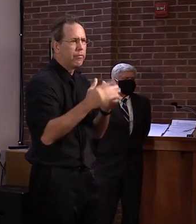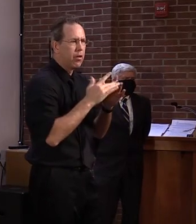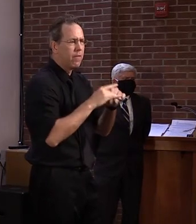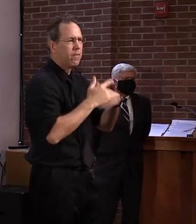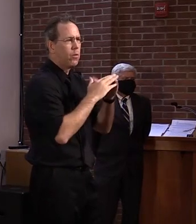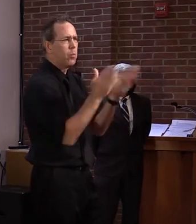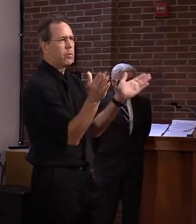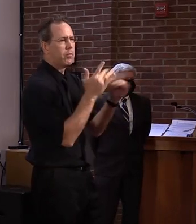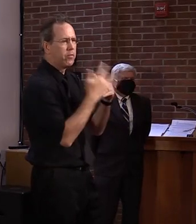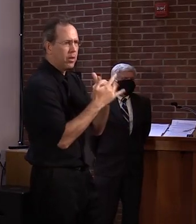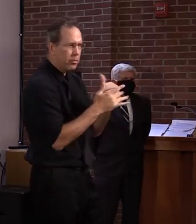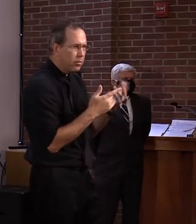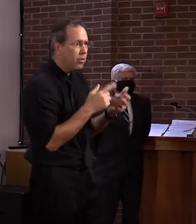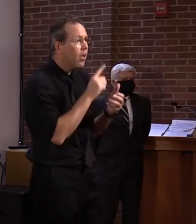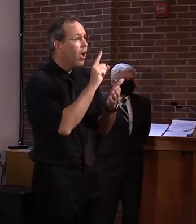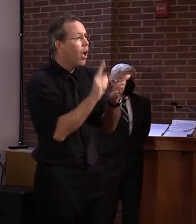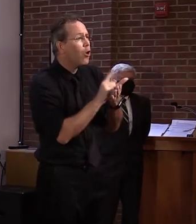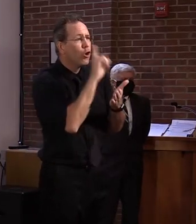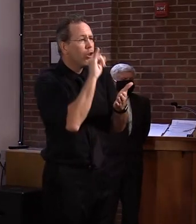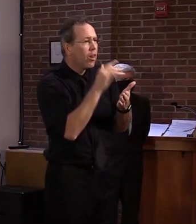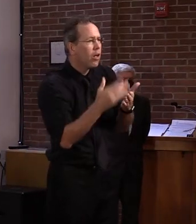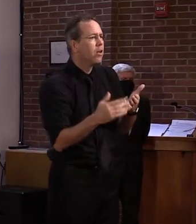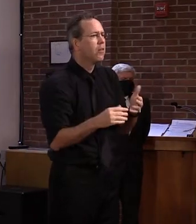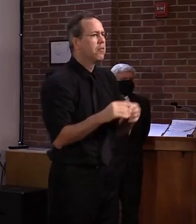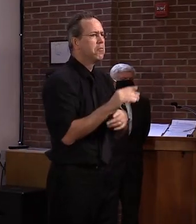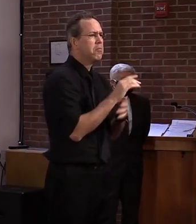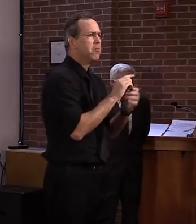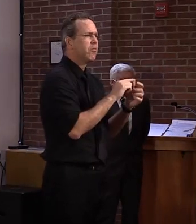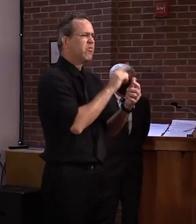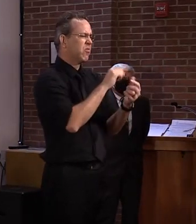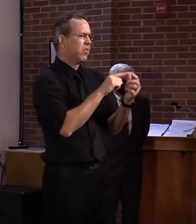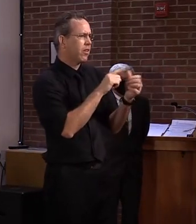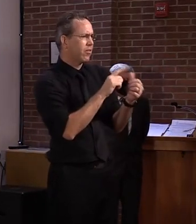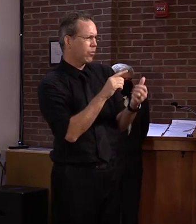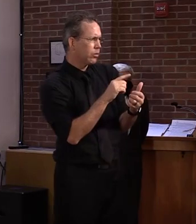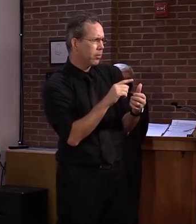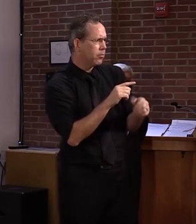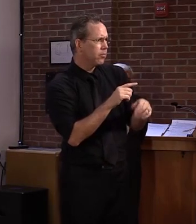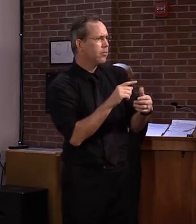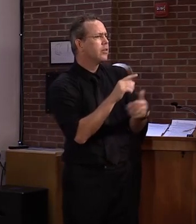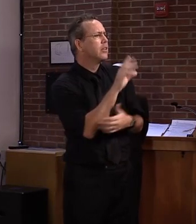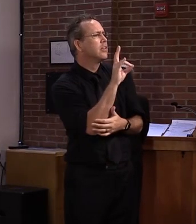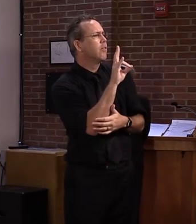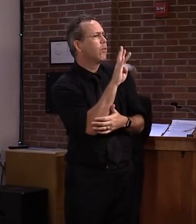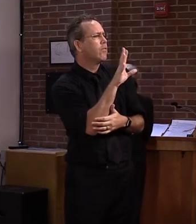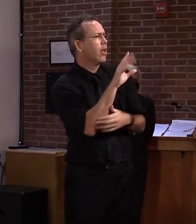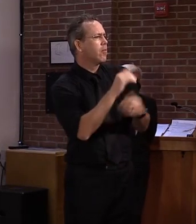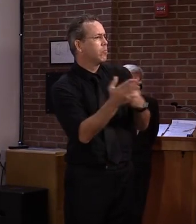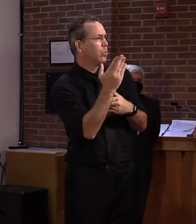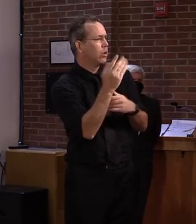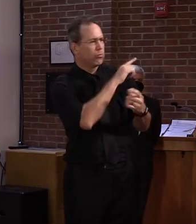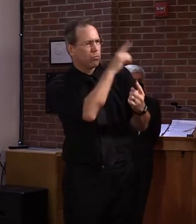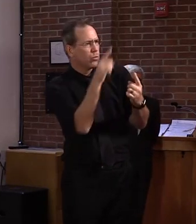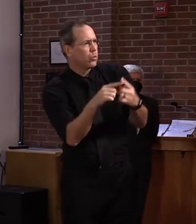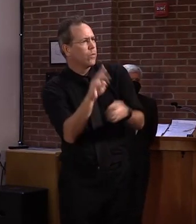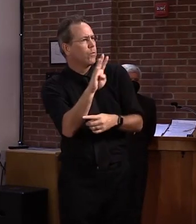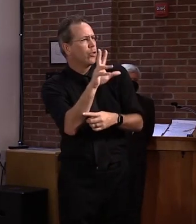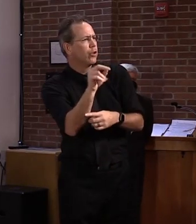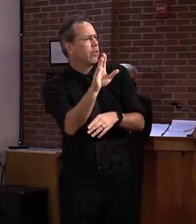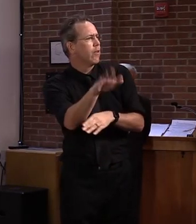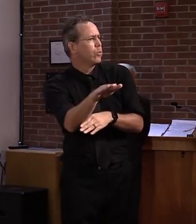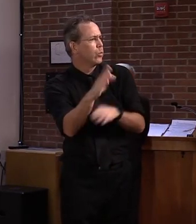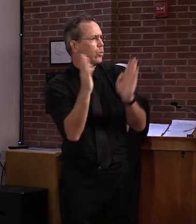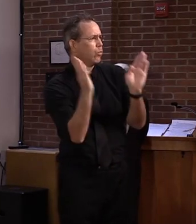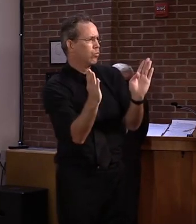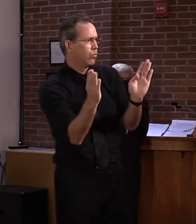these three locations will be 7.45 until 4.30 p.m. Appointments will be scheduled beginning at 8